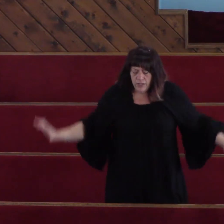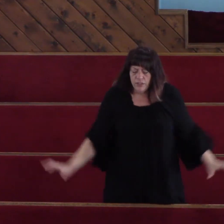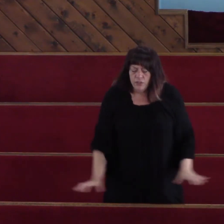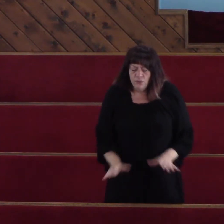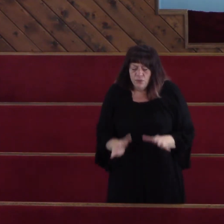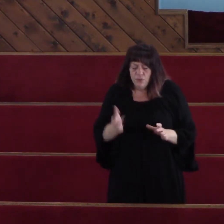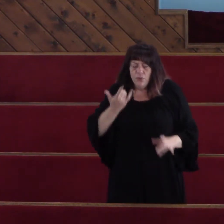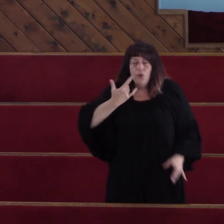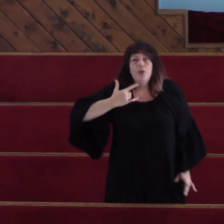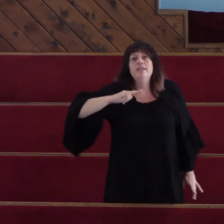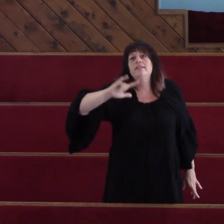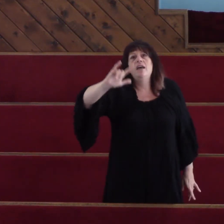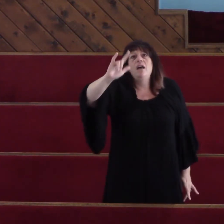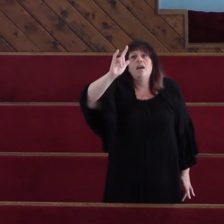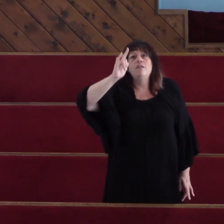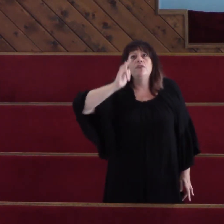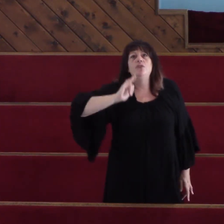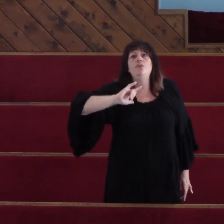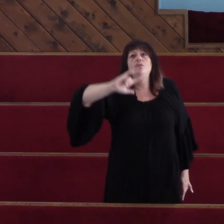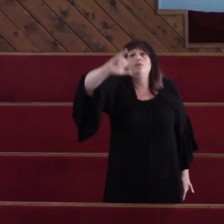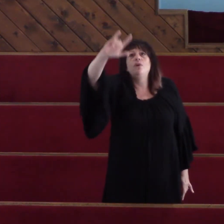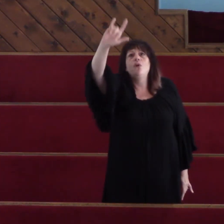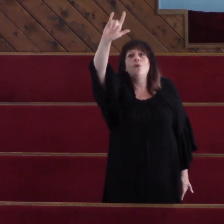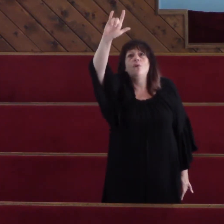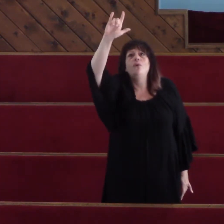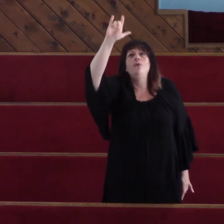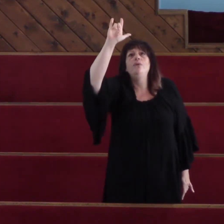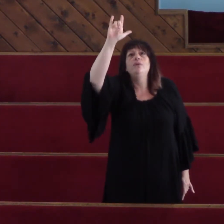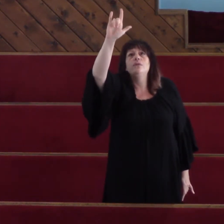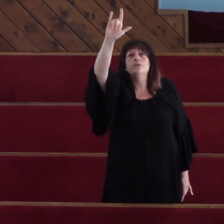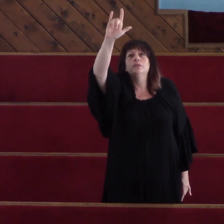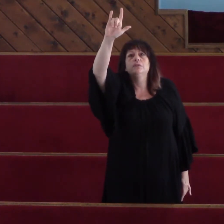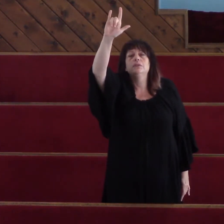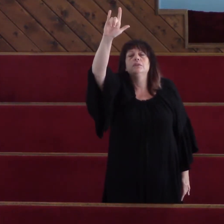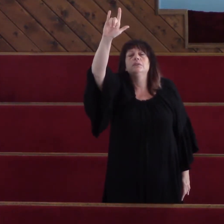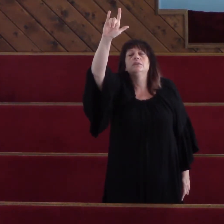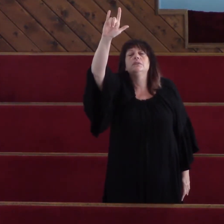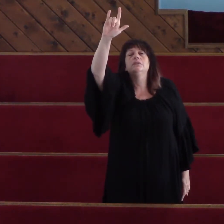want to do Is love love you, Lord,